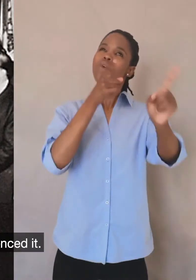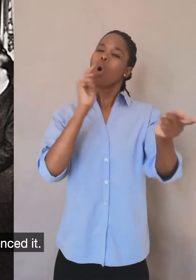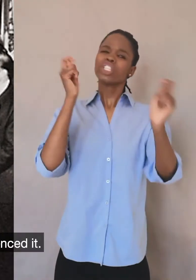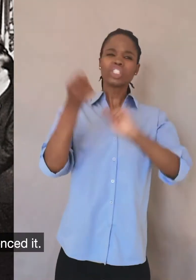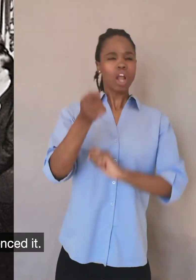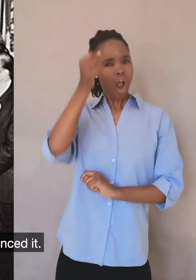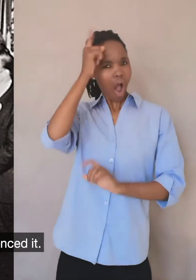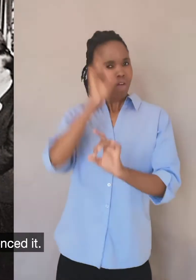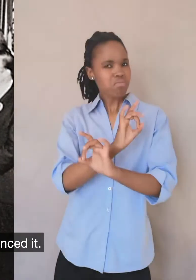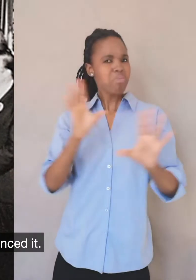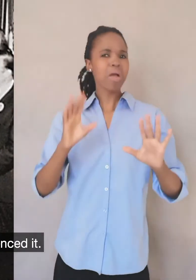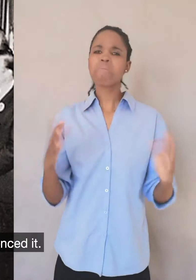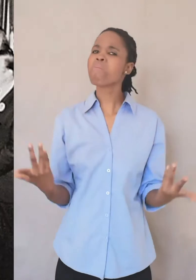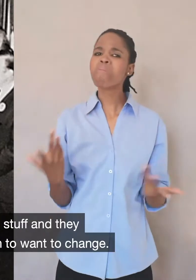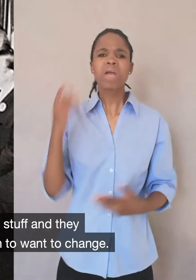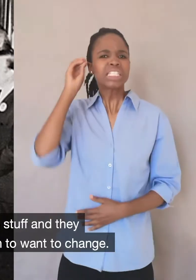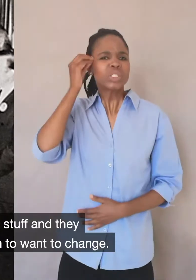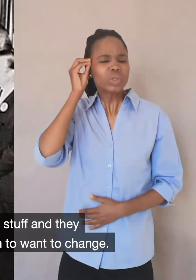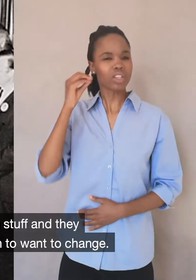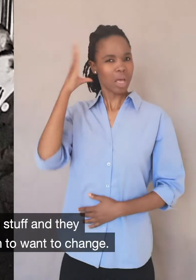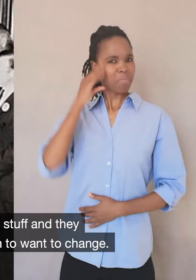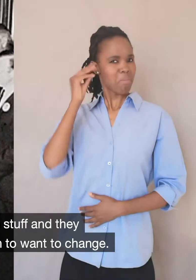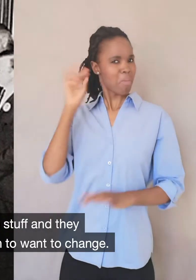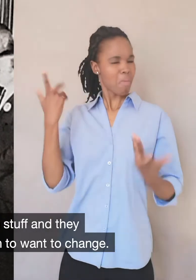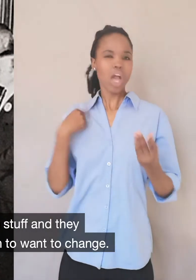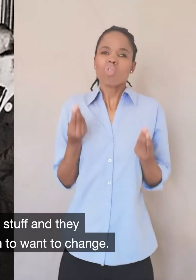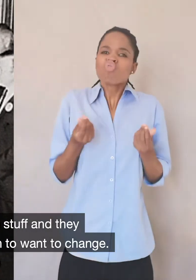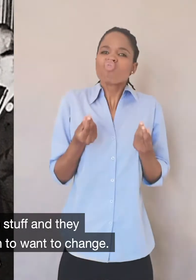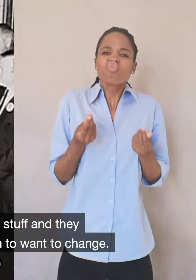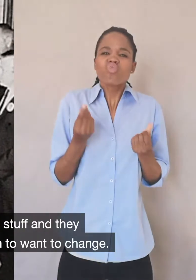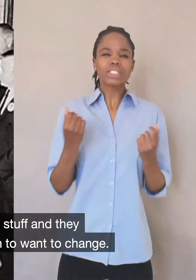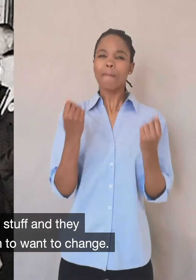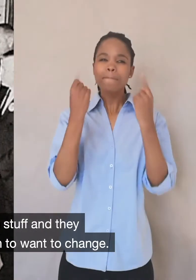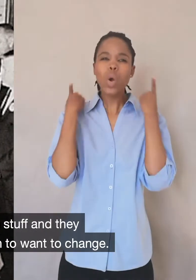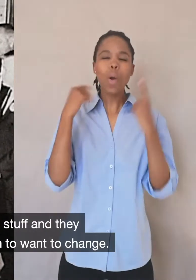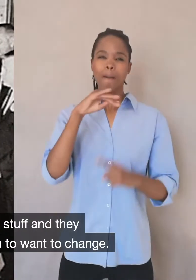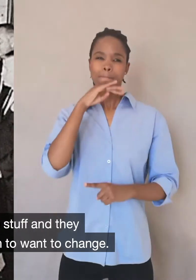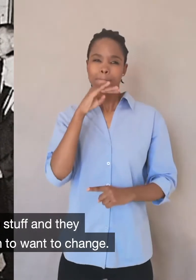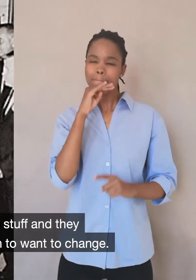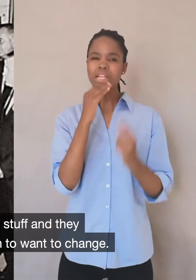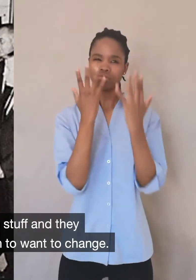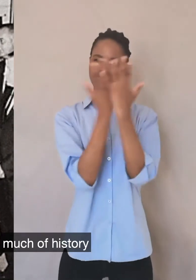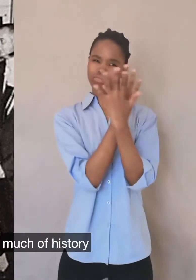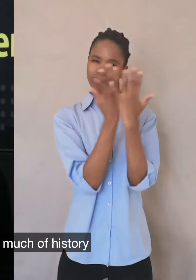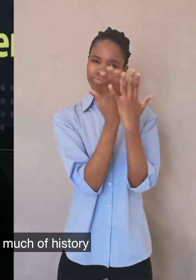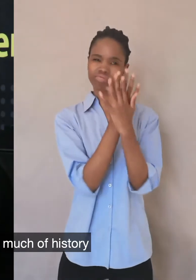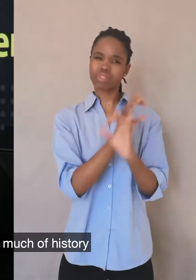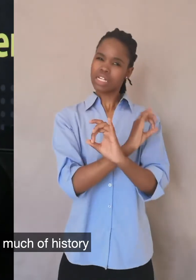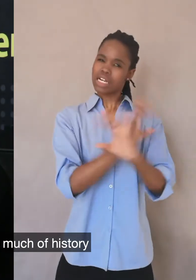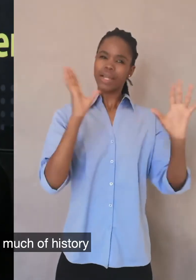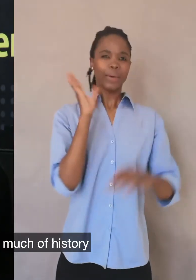they hadn't experienced it. It was almost like silver spoon stuff and they didn't understand it enough to want to change. isn't this so true for so